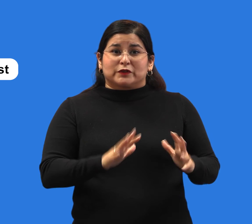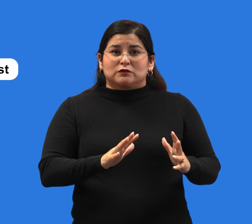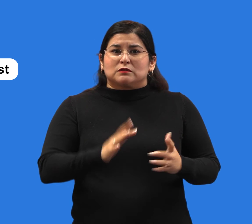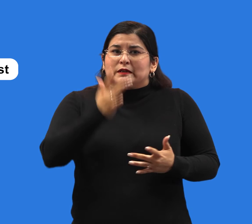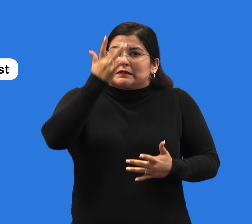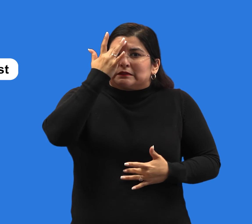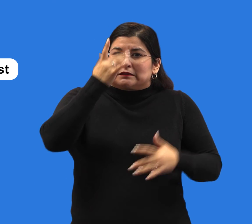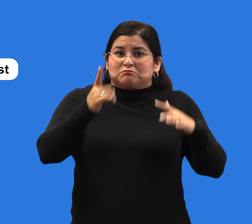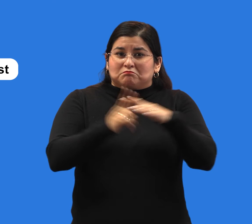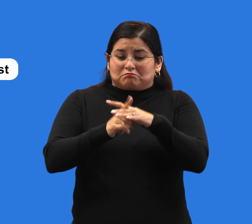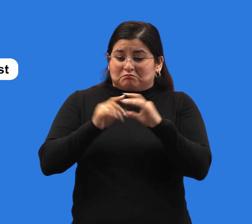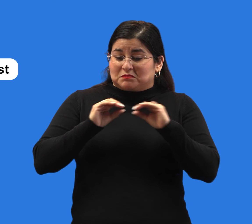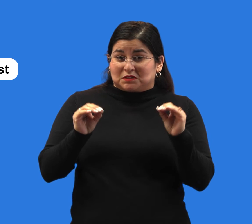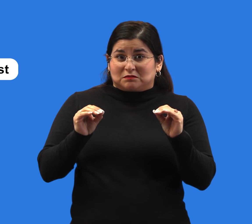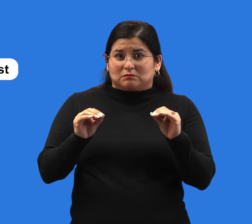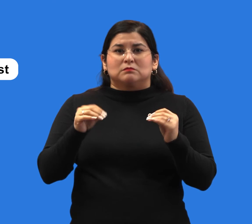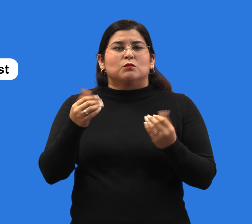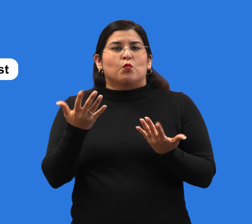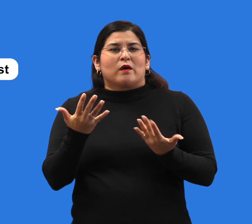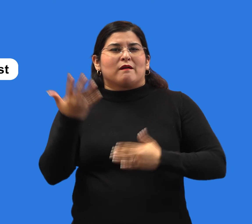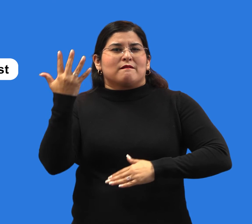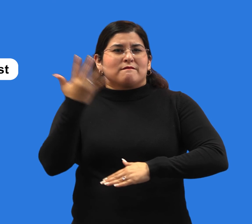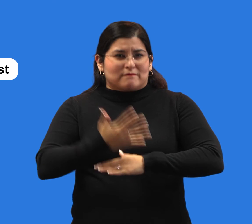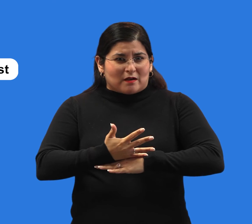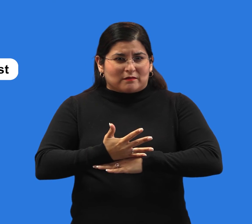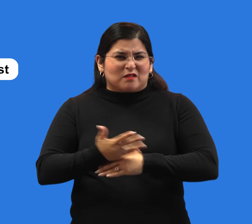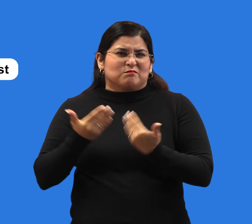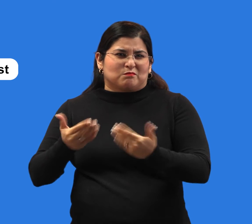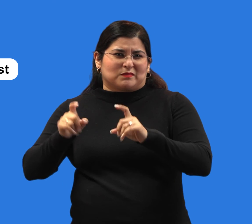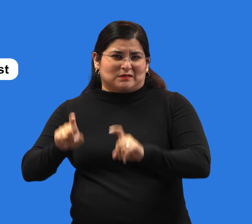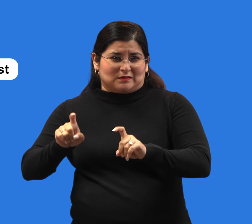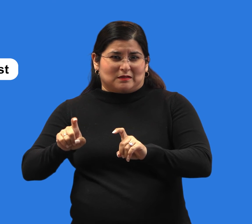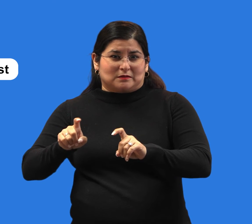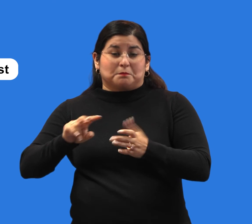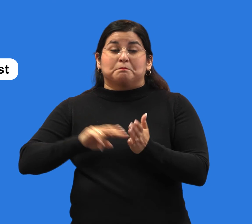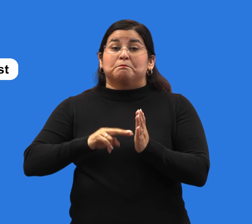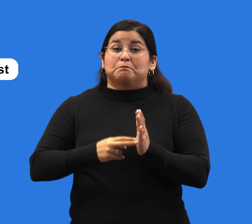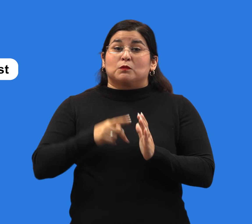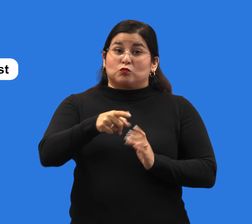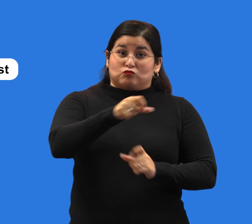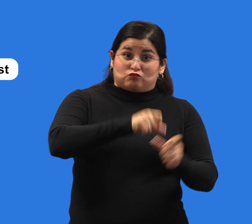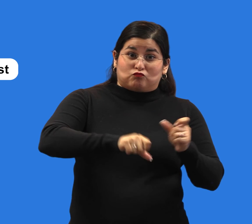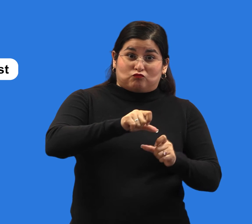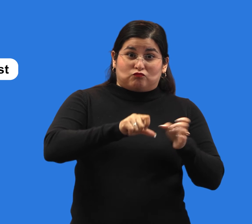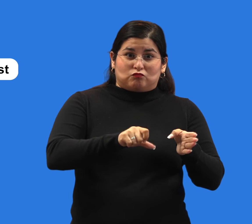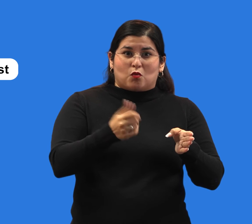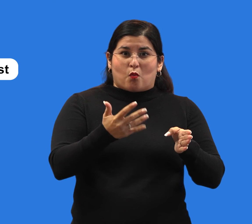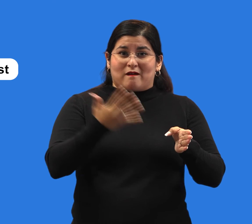days after the last time you saw that person. Then take a test. Stay